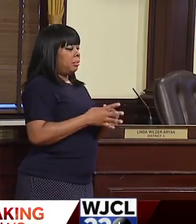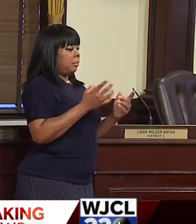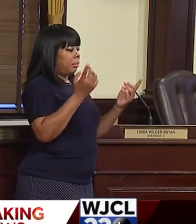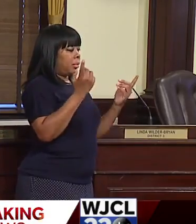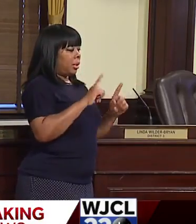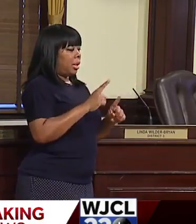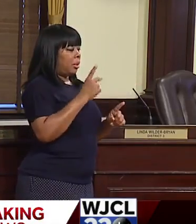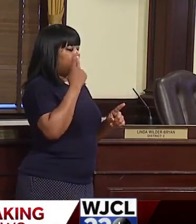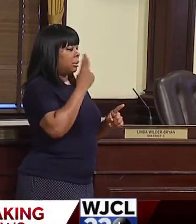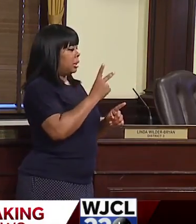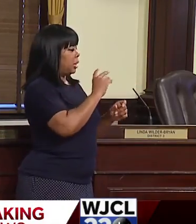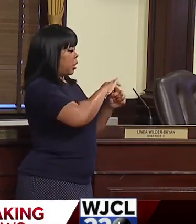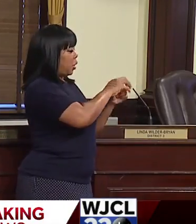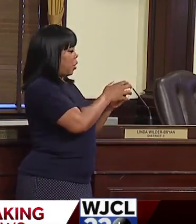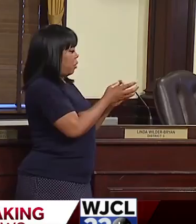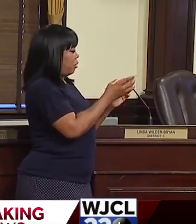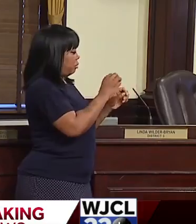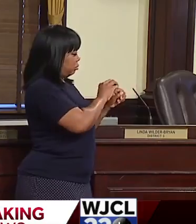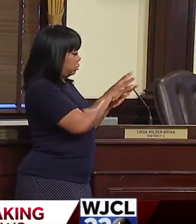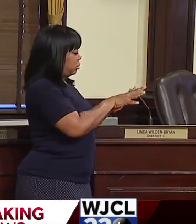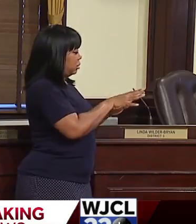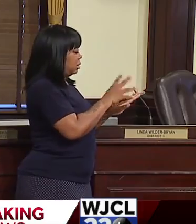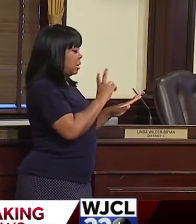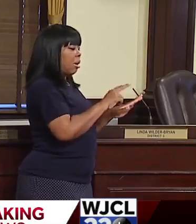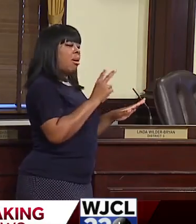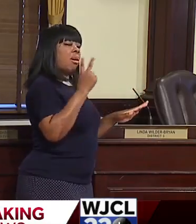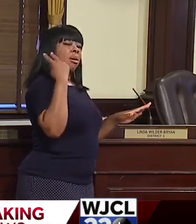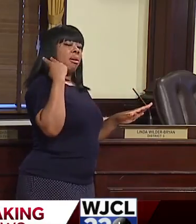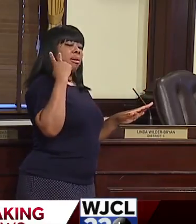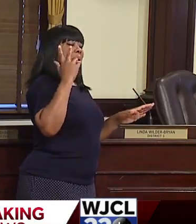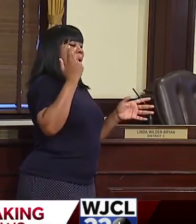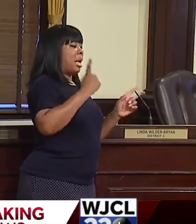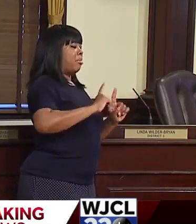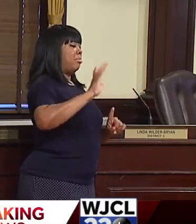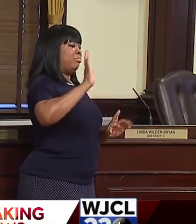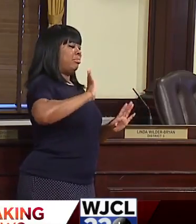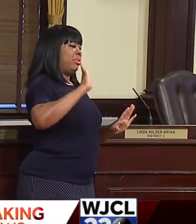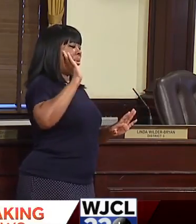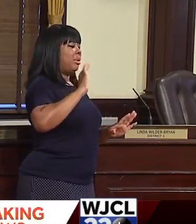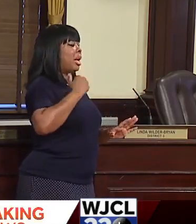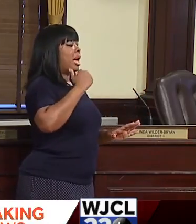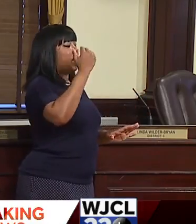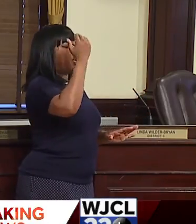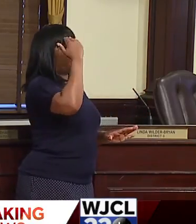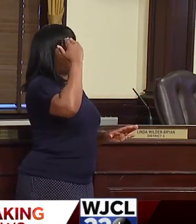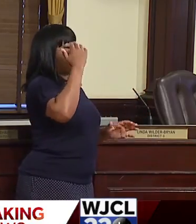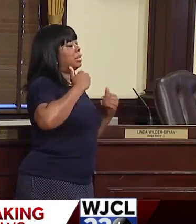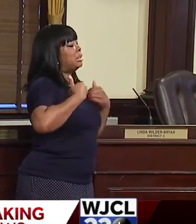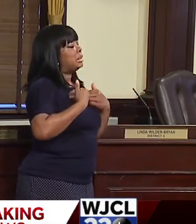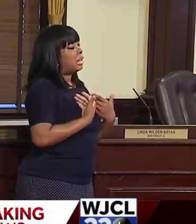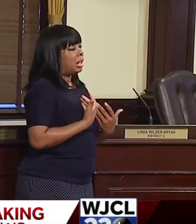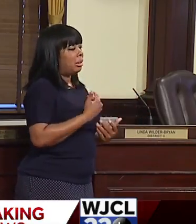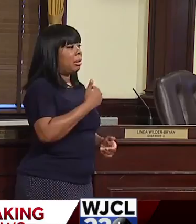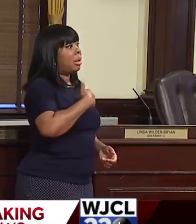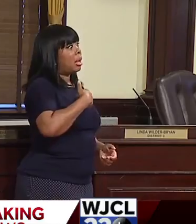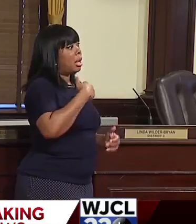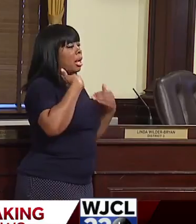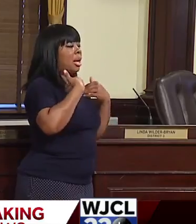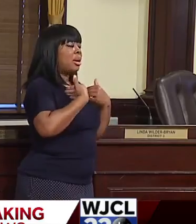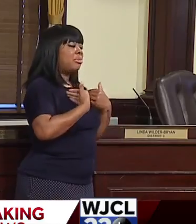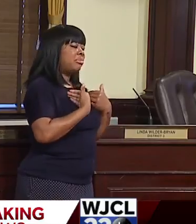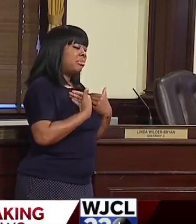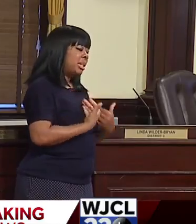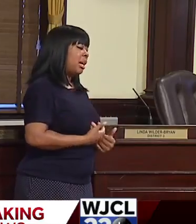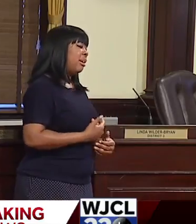at coronavirus one day in the rearview mirror. I mean, I know our citizens are tired. I'm tired. Um, it is